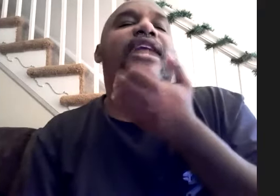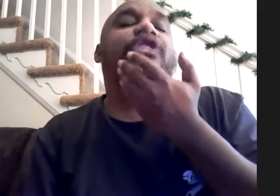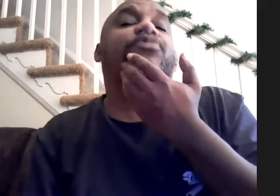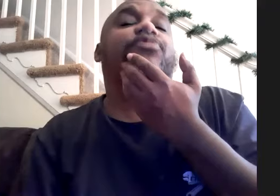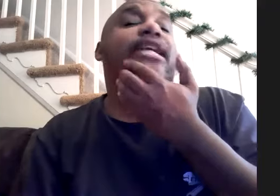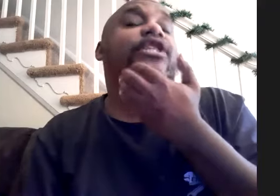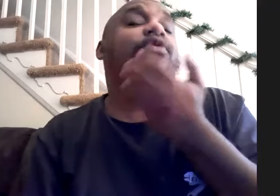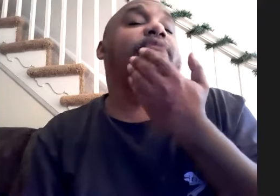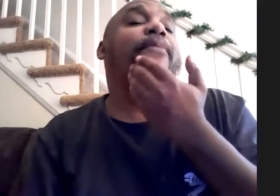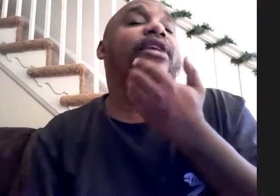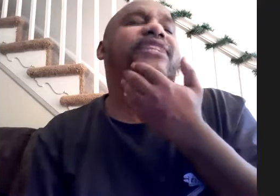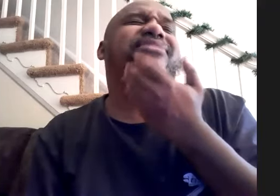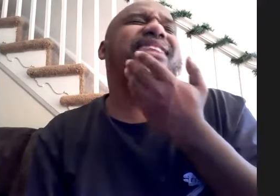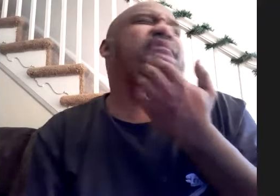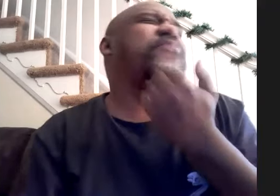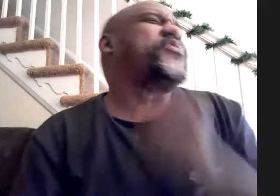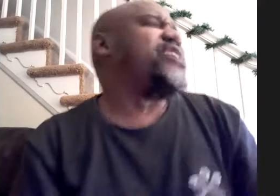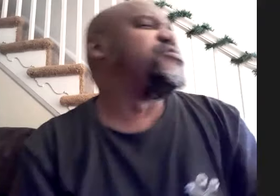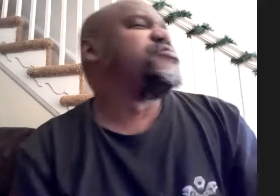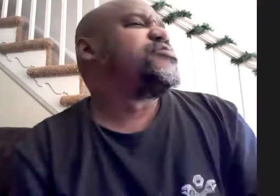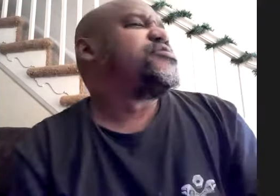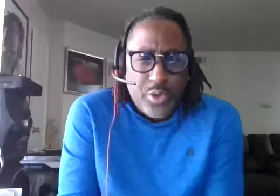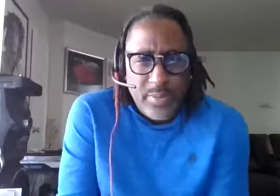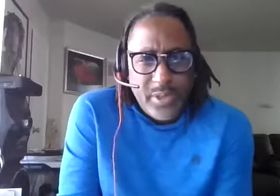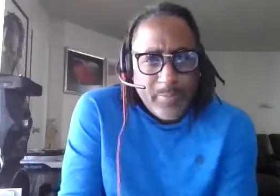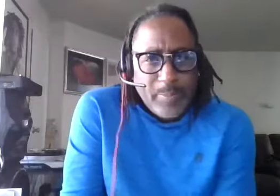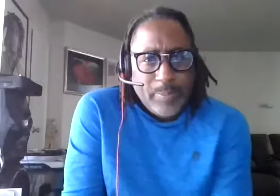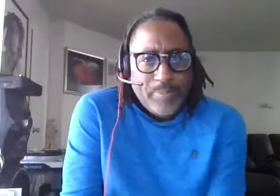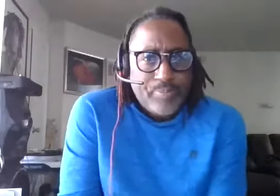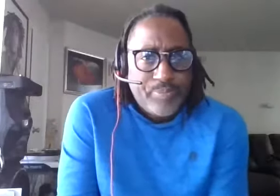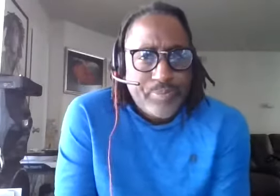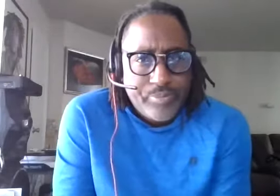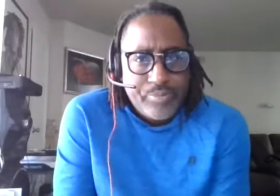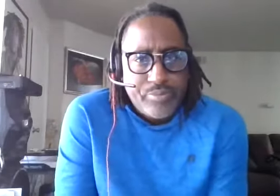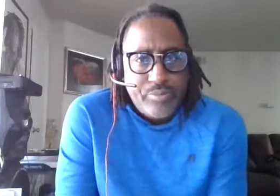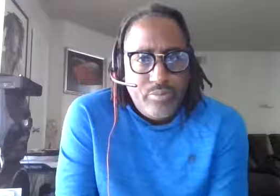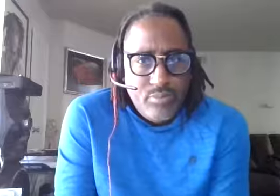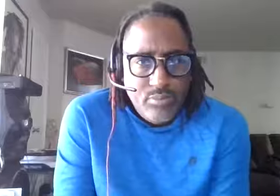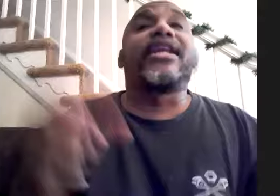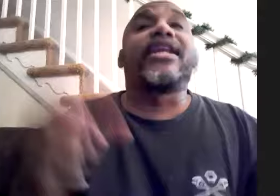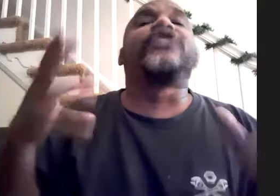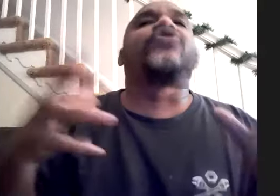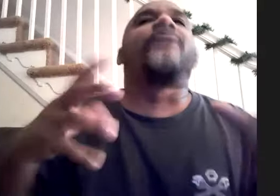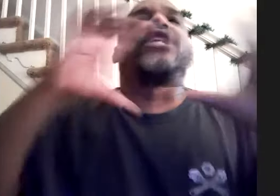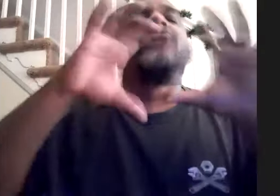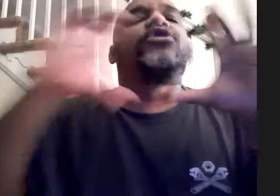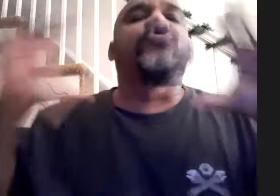i had to explain that to one of my buddies he's like wait what he plays drums and like specifically no he doesn't play drums but he would do drum